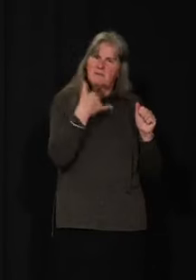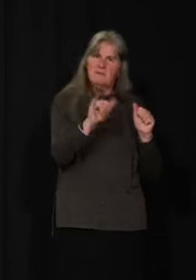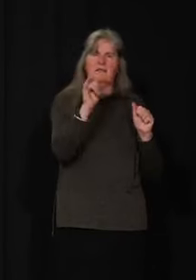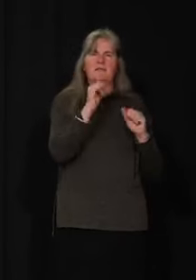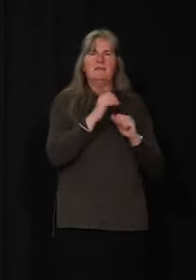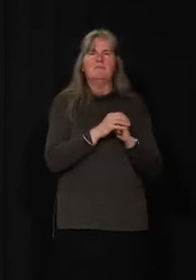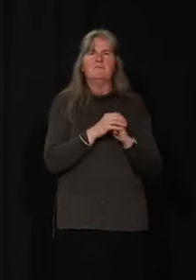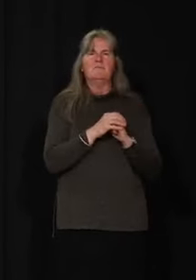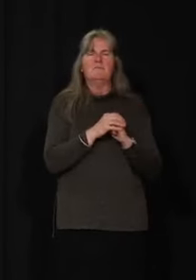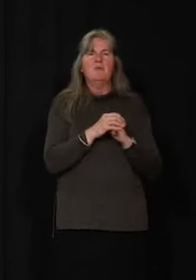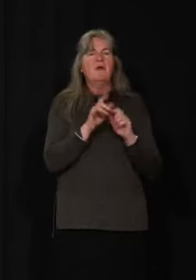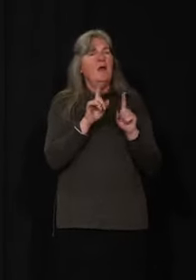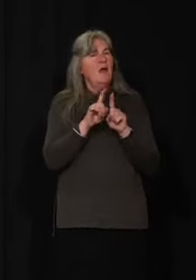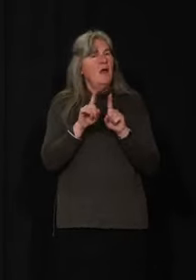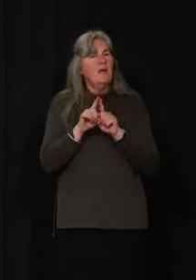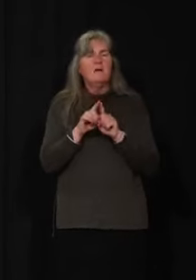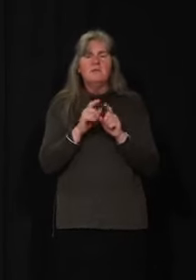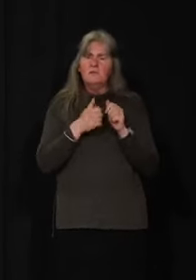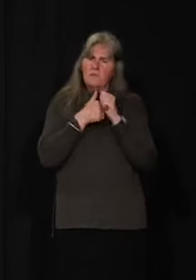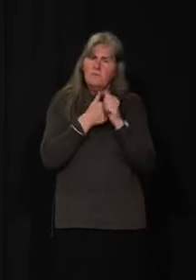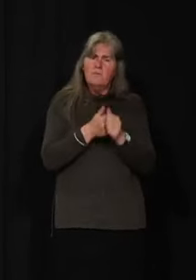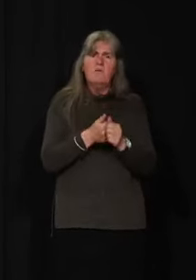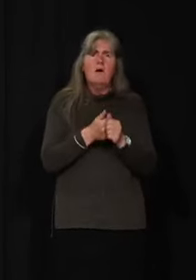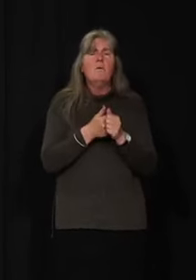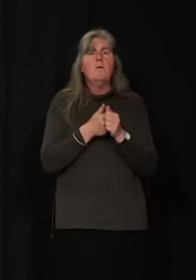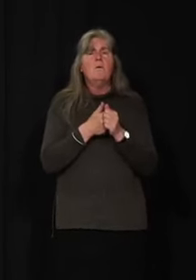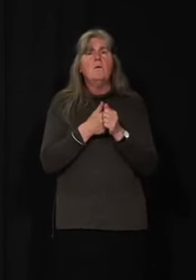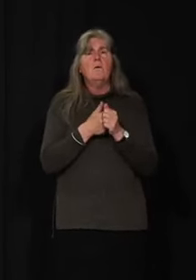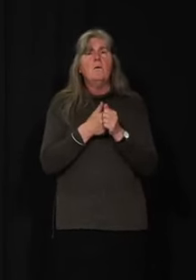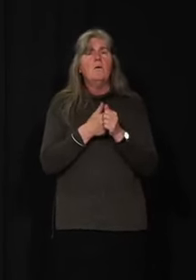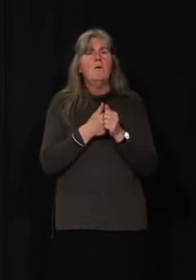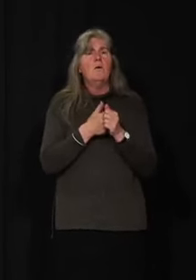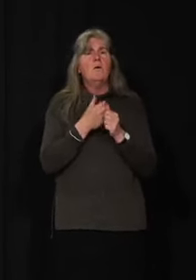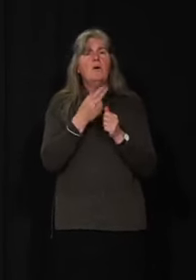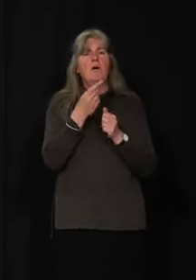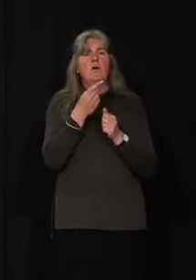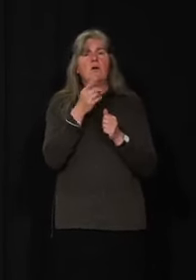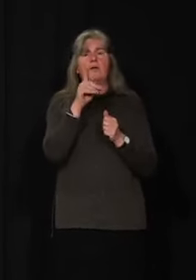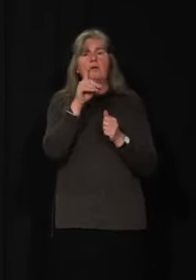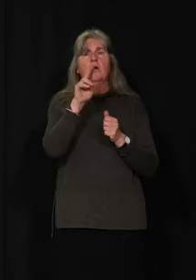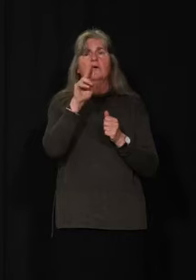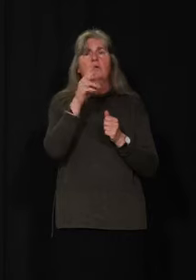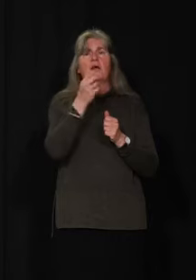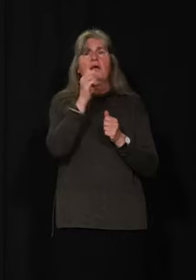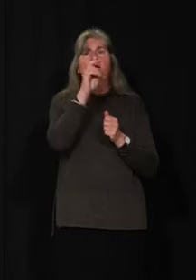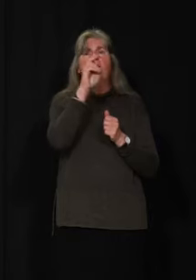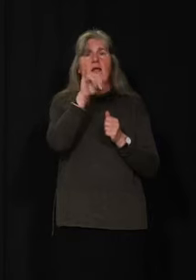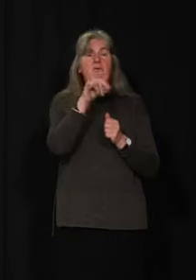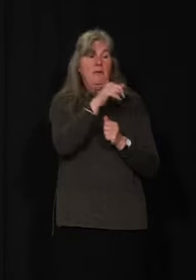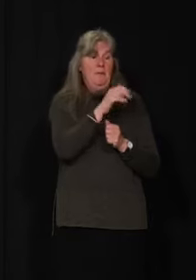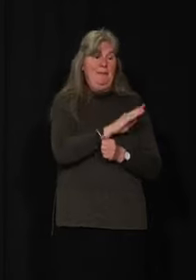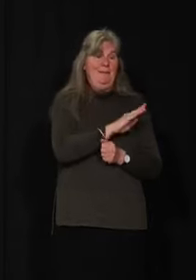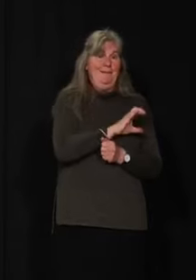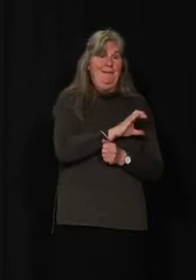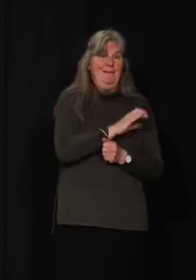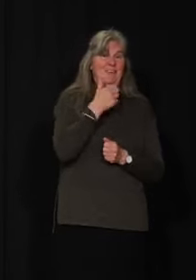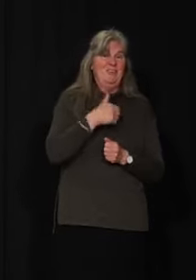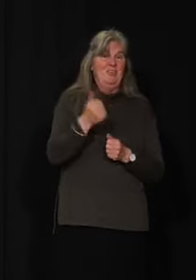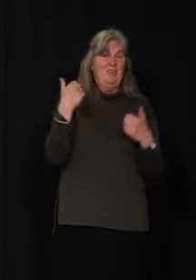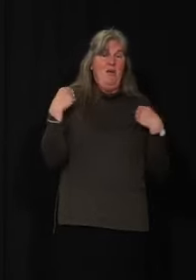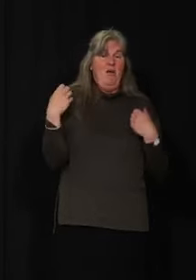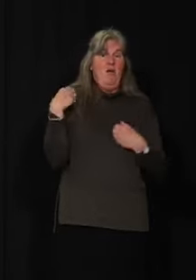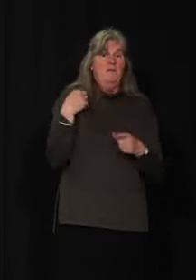with the excellent guidance that we've gotten from both Dr. Henry in British Columbia and Dr. Hanley and his team here in Yukon,